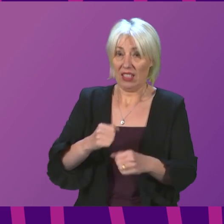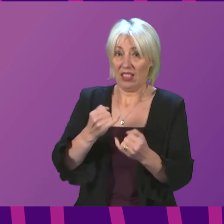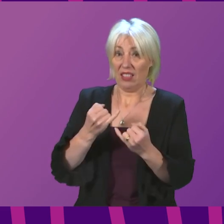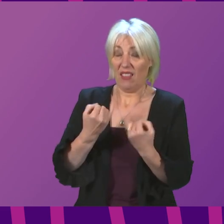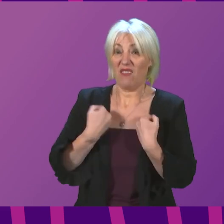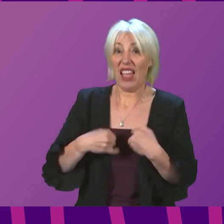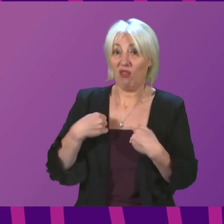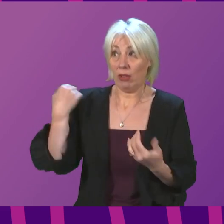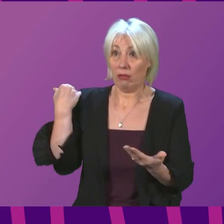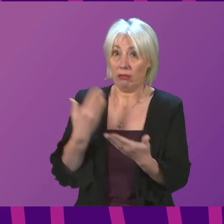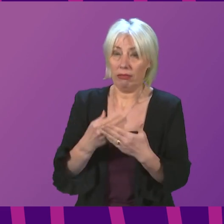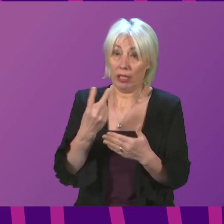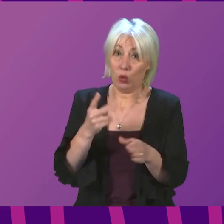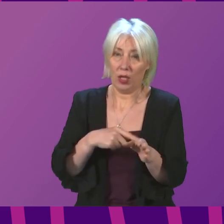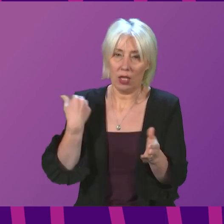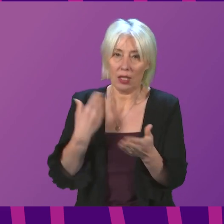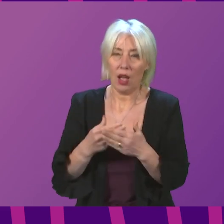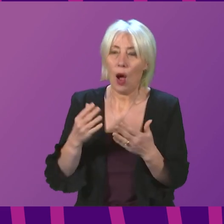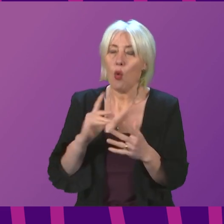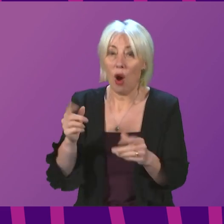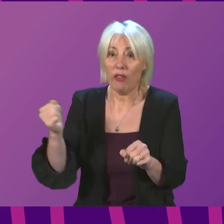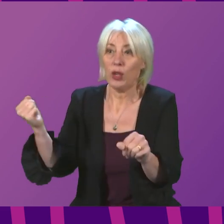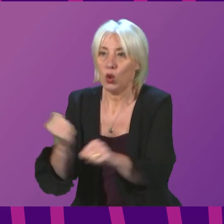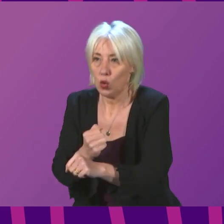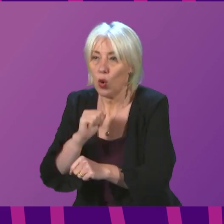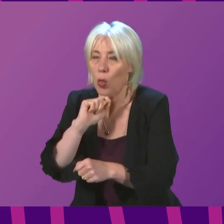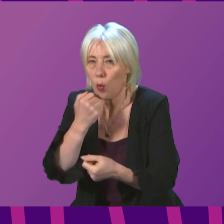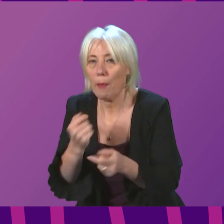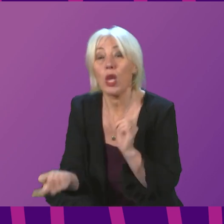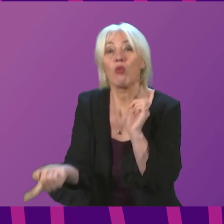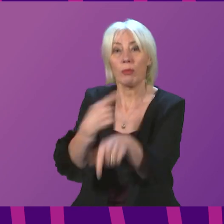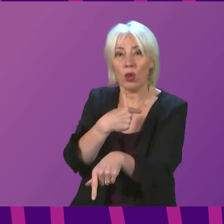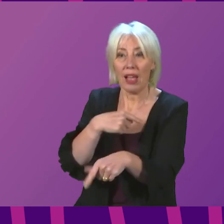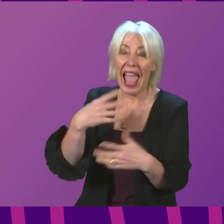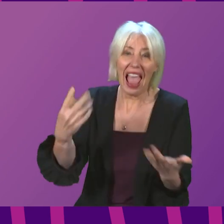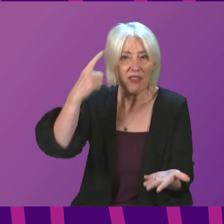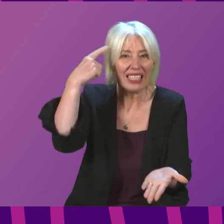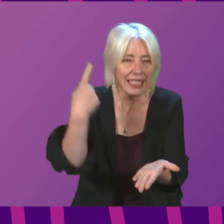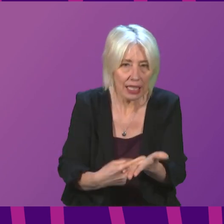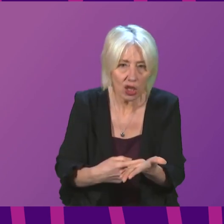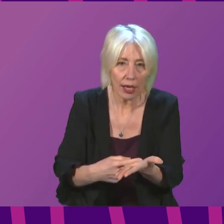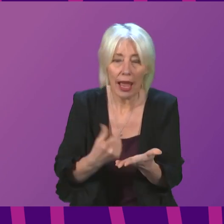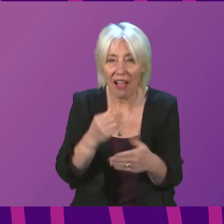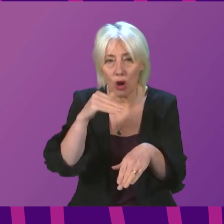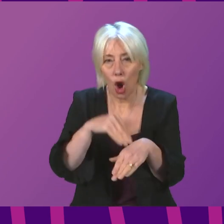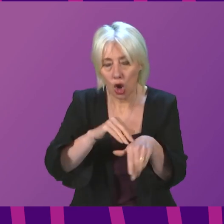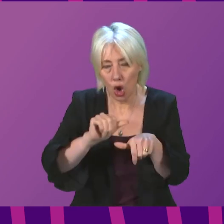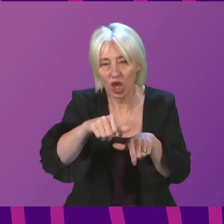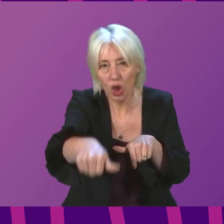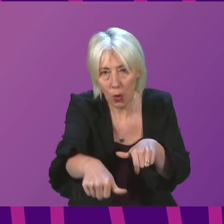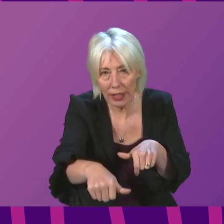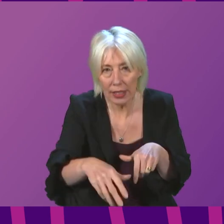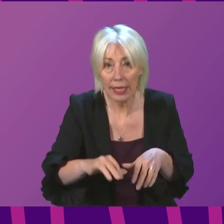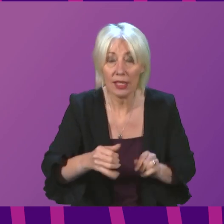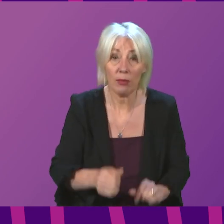couple of years that every action has a reaction. Every decision you make has a potential consequence, sometimes an